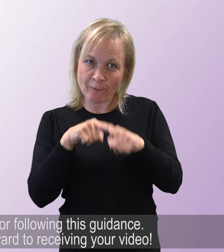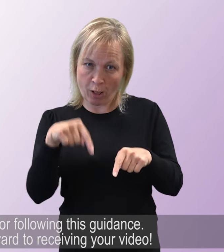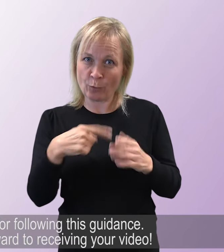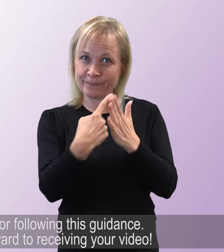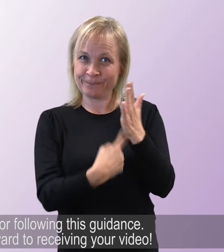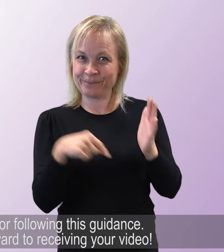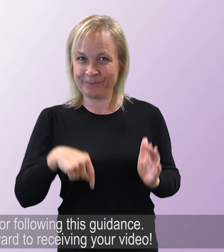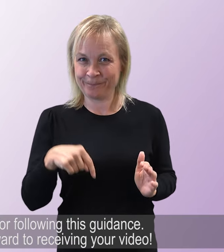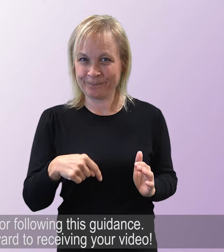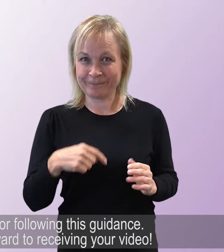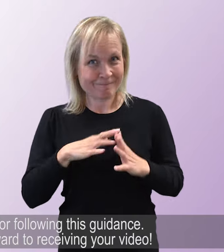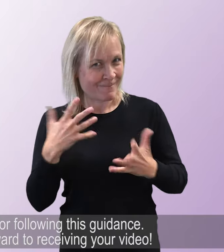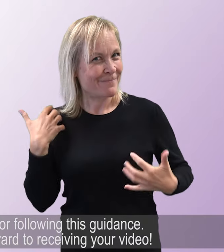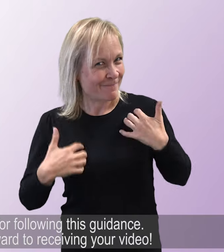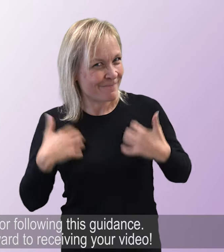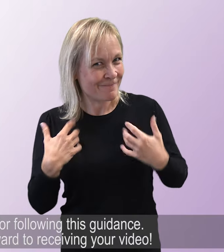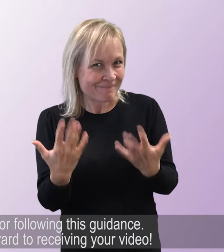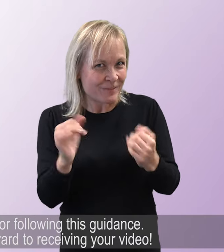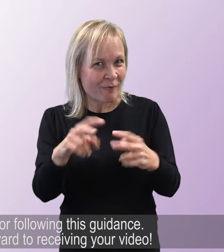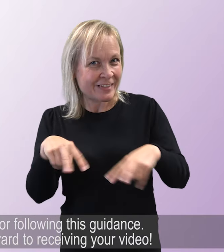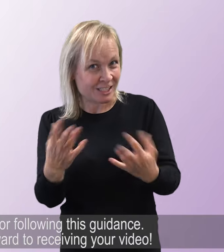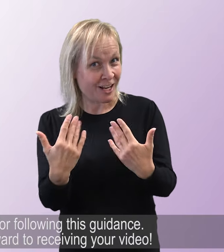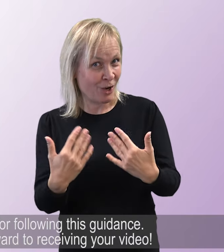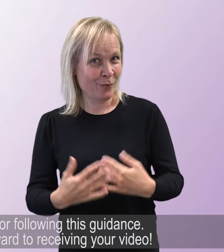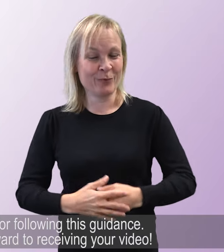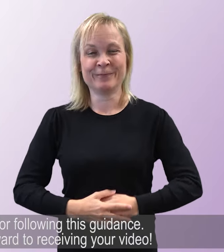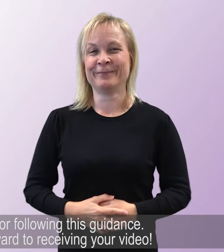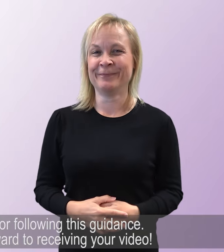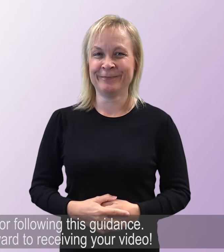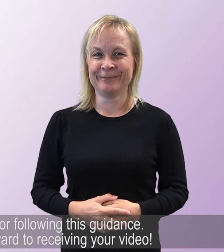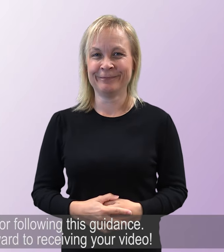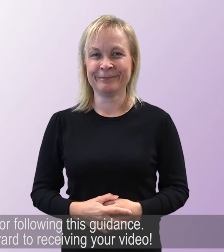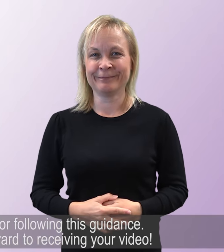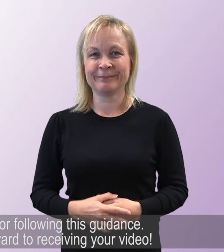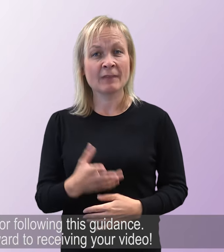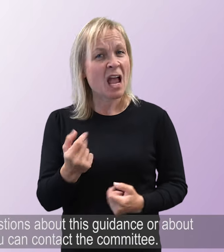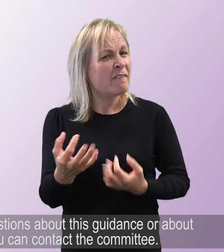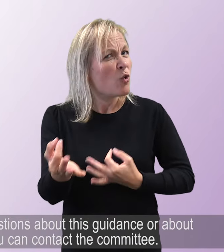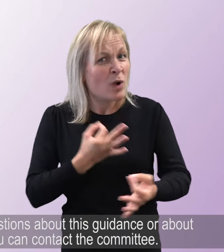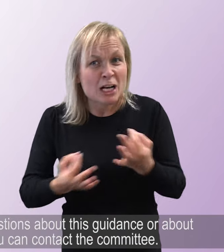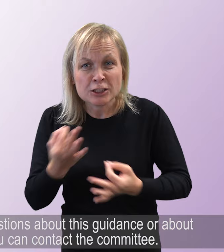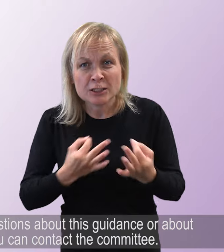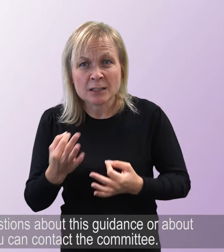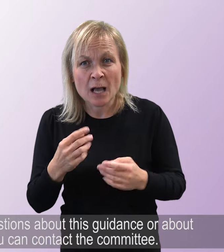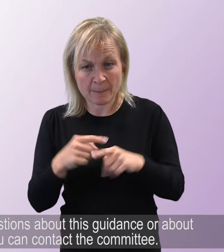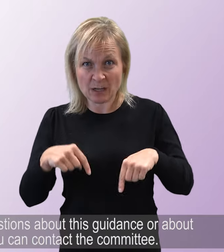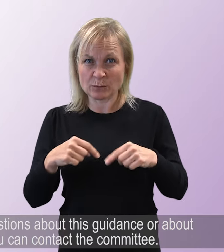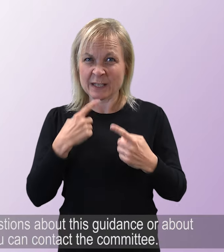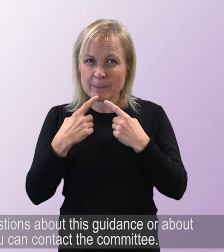Thank you for following this guidance. We look forward to receiving your video. If you have any questions about